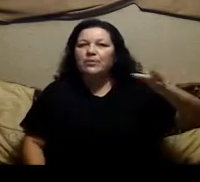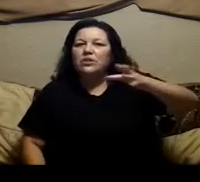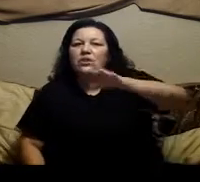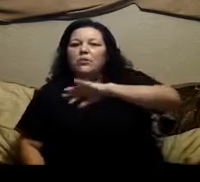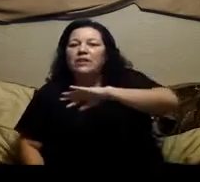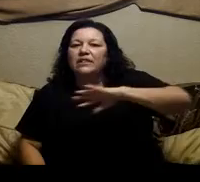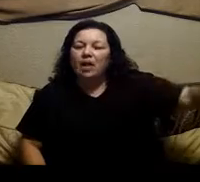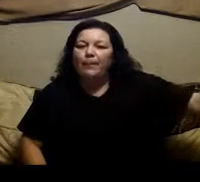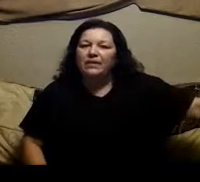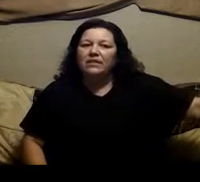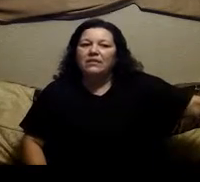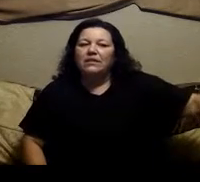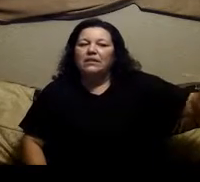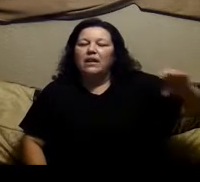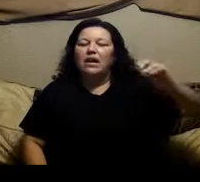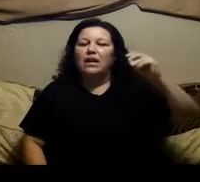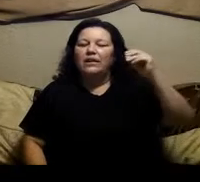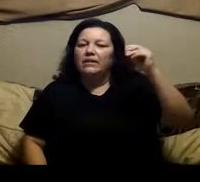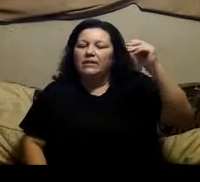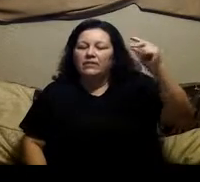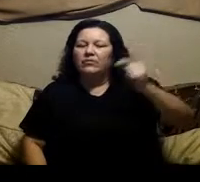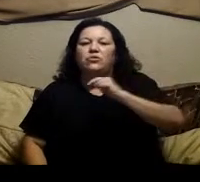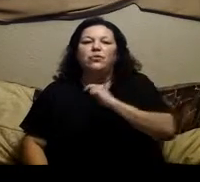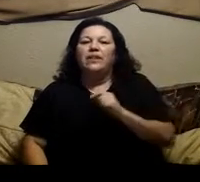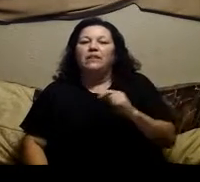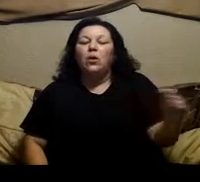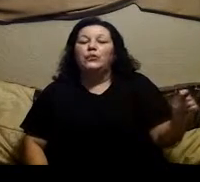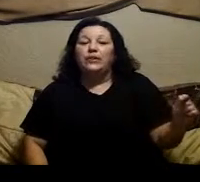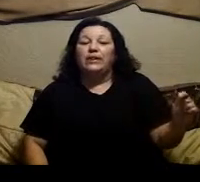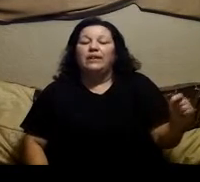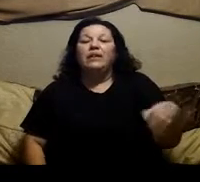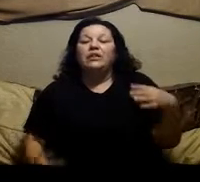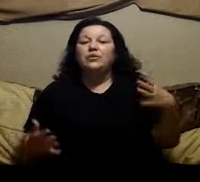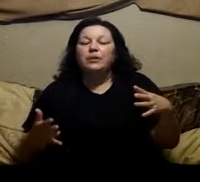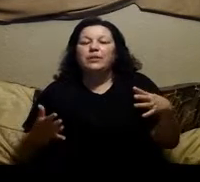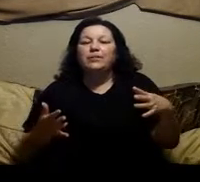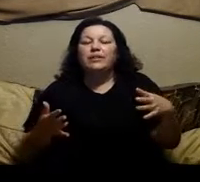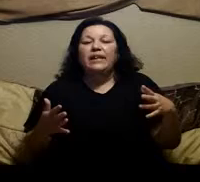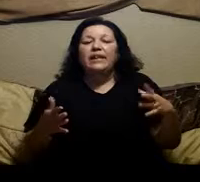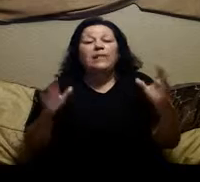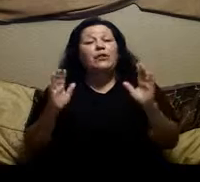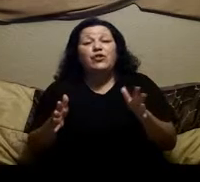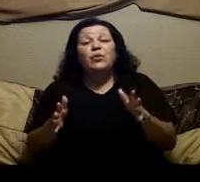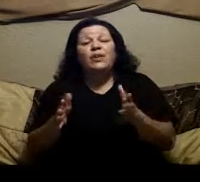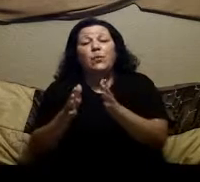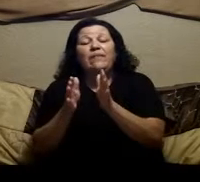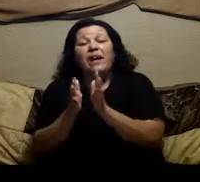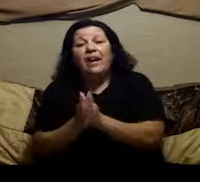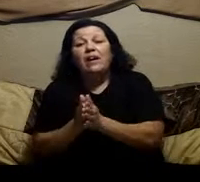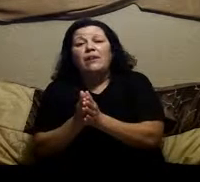you don't want to stop it uh straight cold turkey you know sometimes like the soda the way that i got